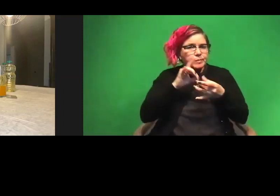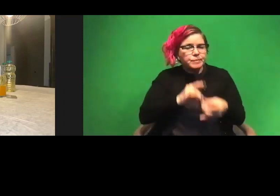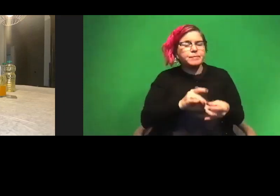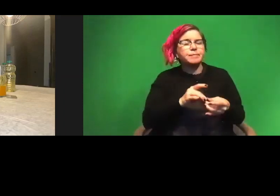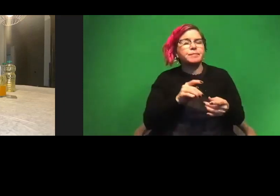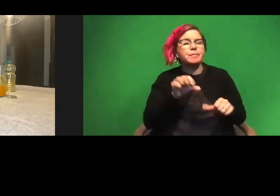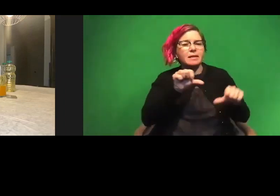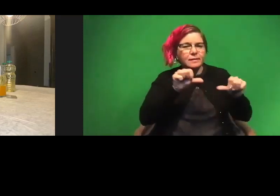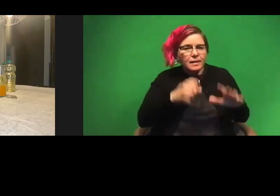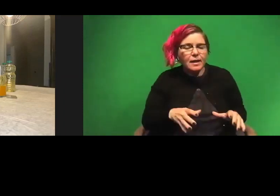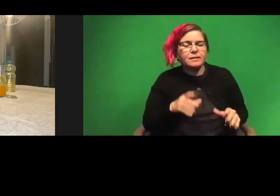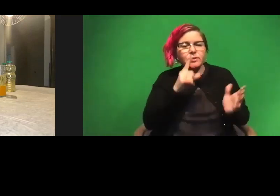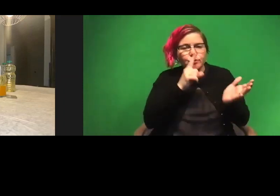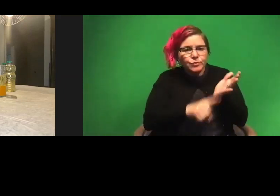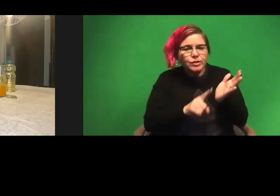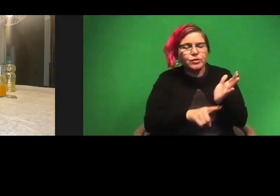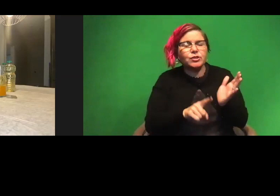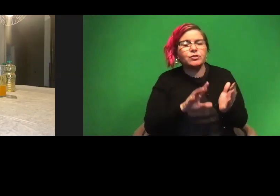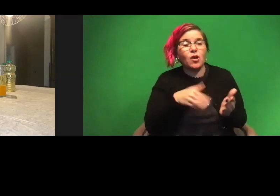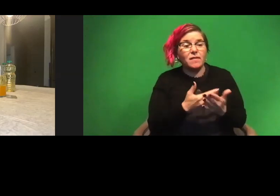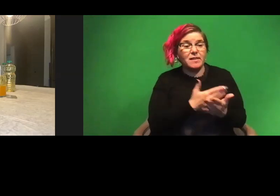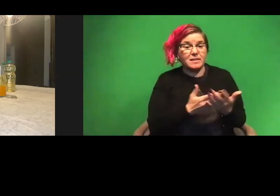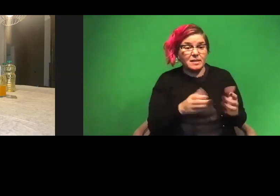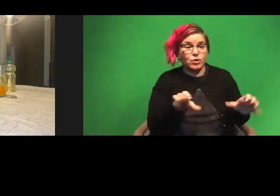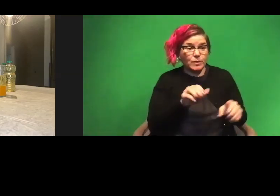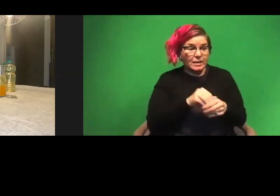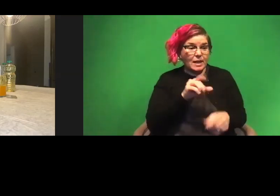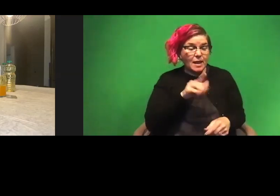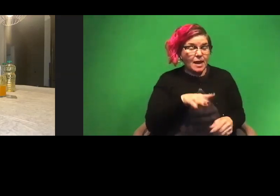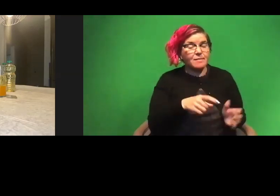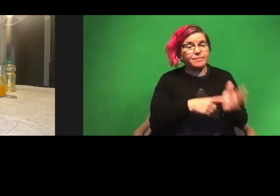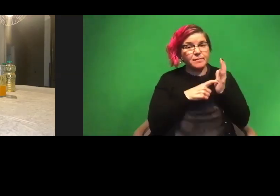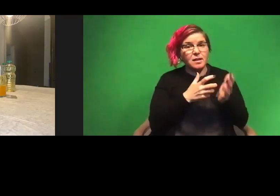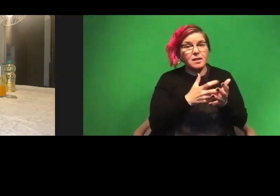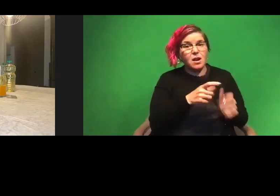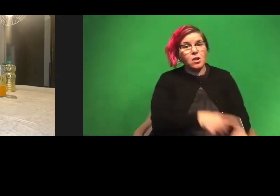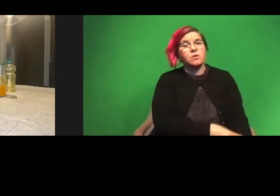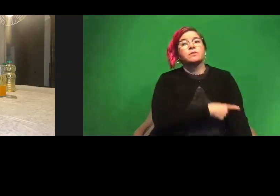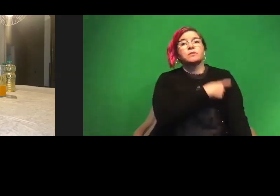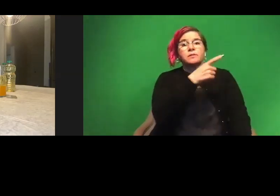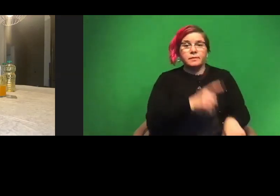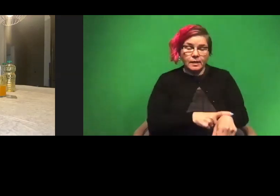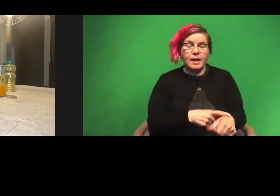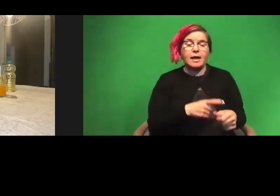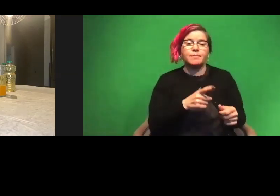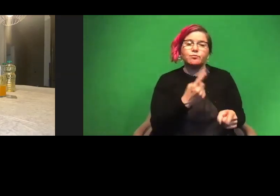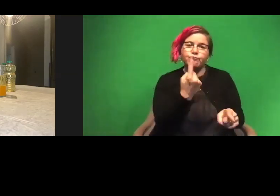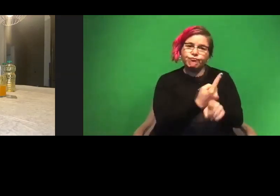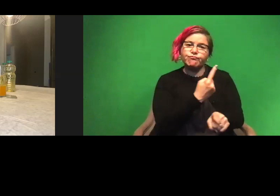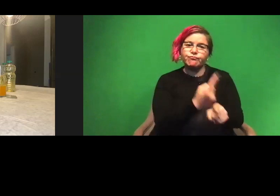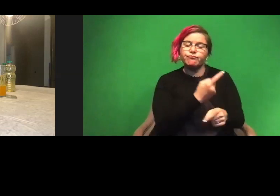scientist and being in research. All these things that we do in the labs take a long time in order for us to do it correctly.